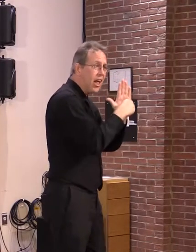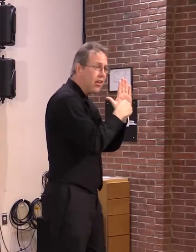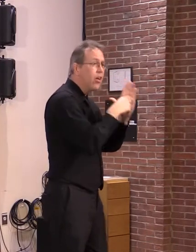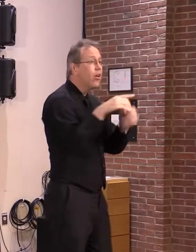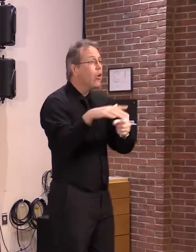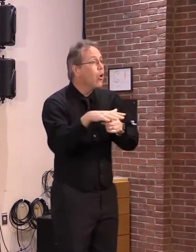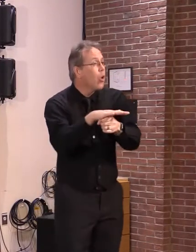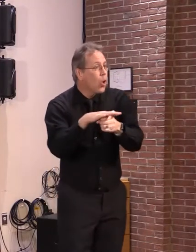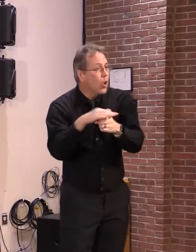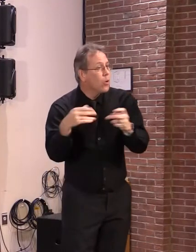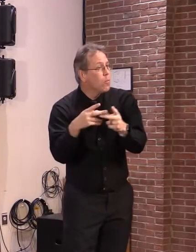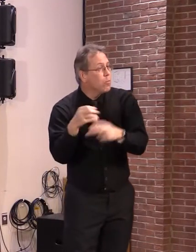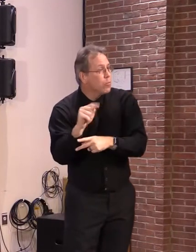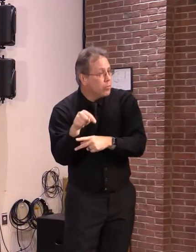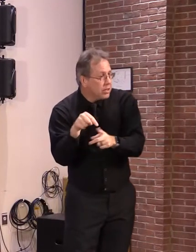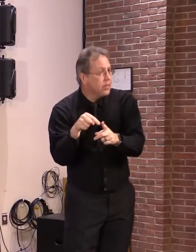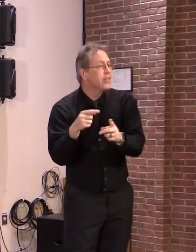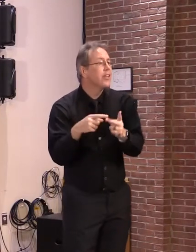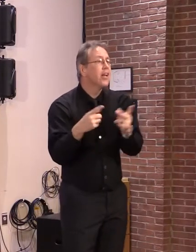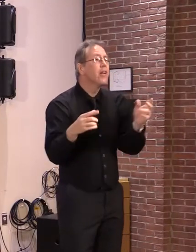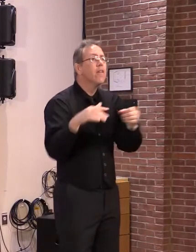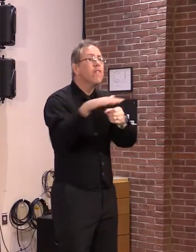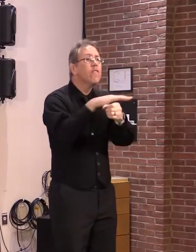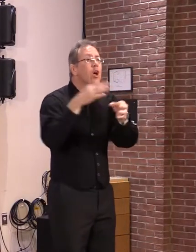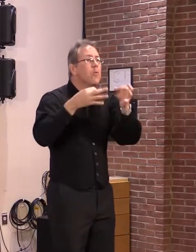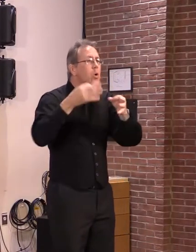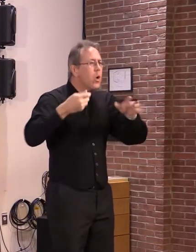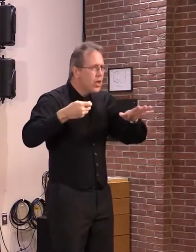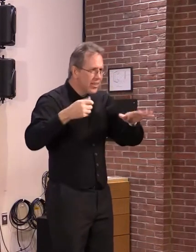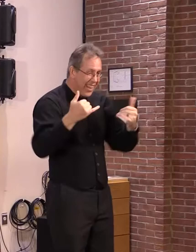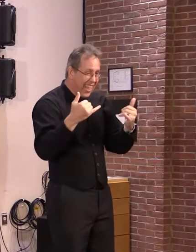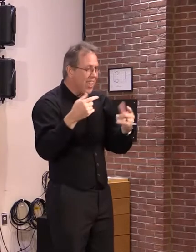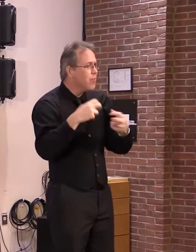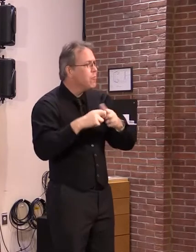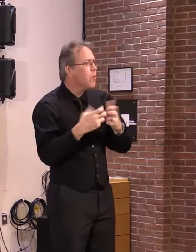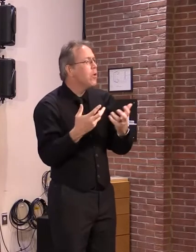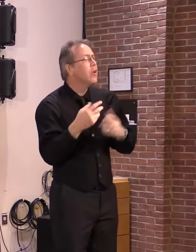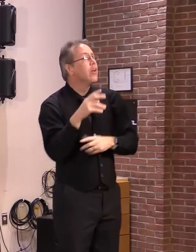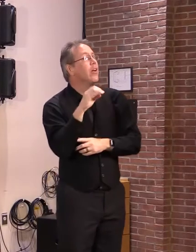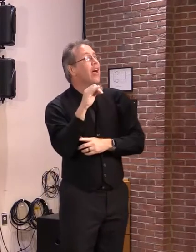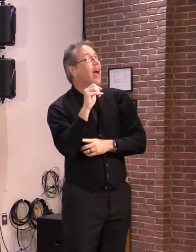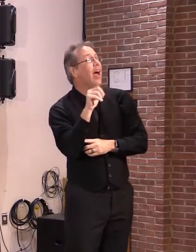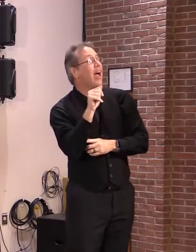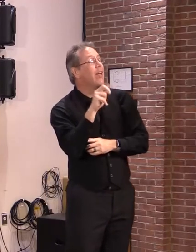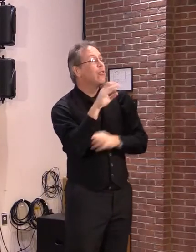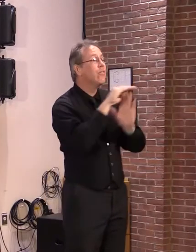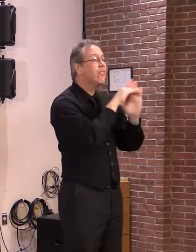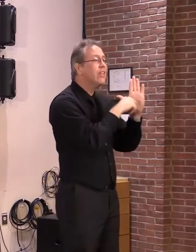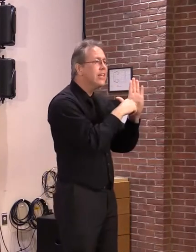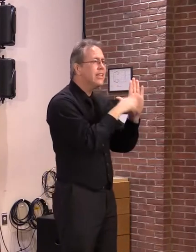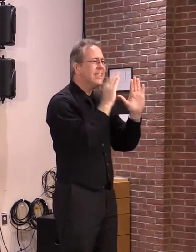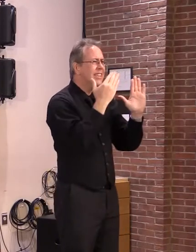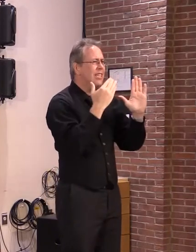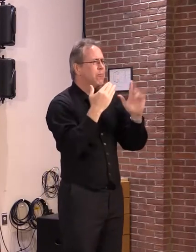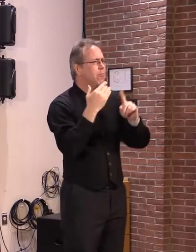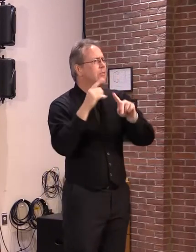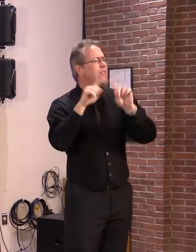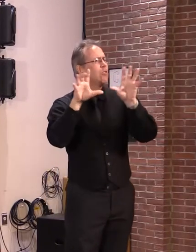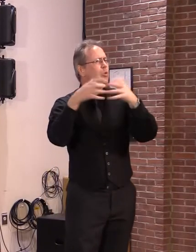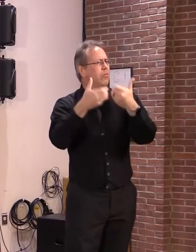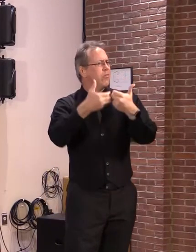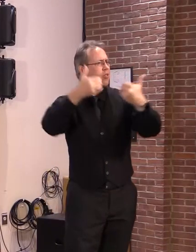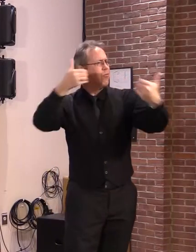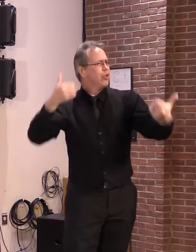court. However, now the Act 250 appeal would go to a new body, the environmental board.